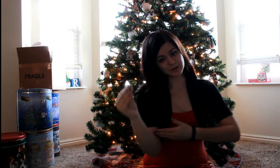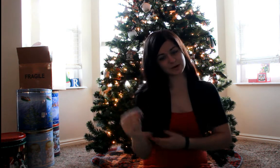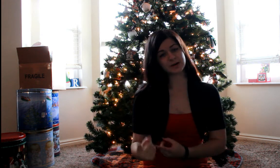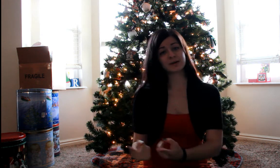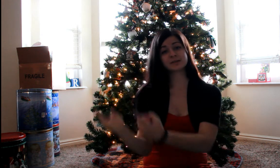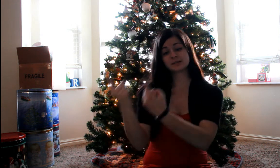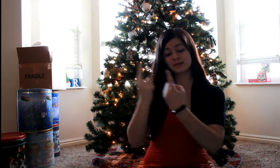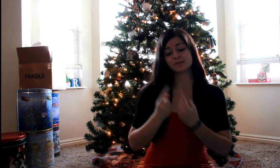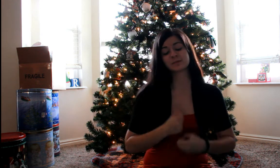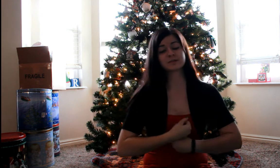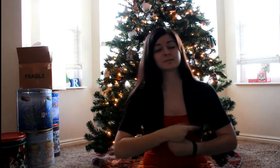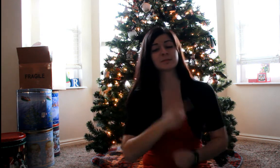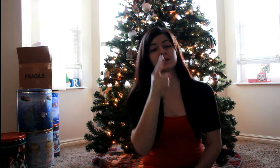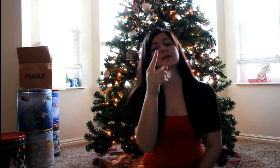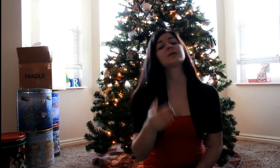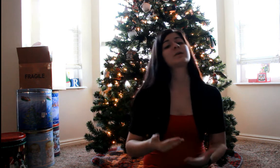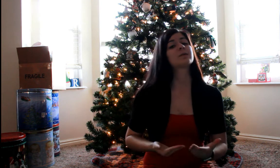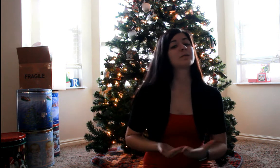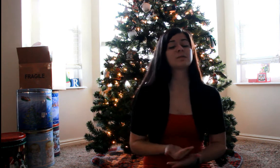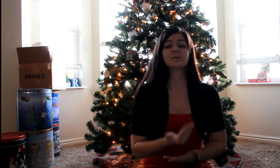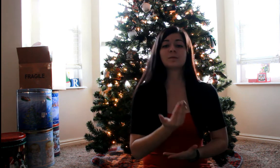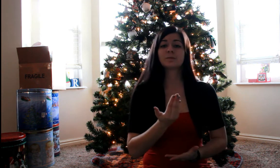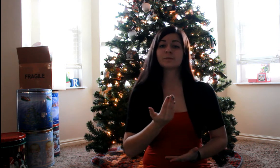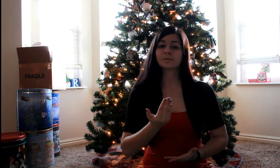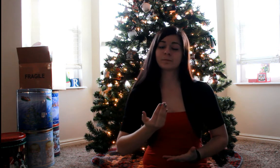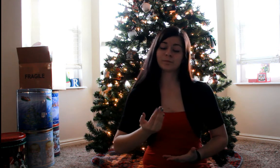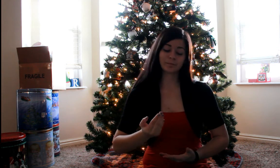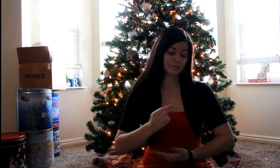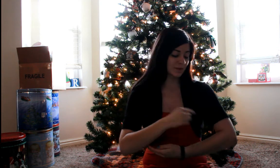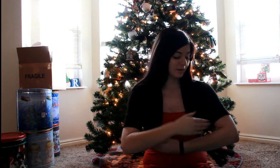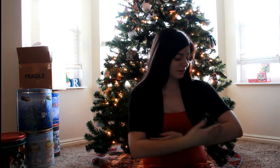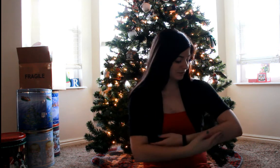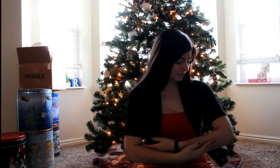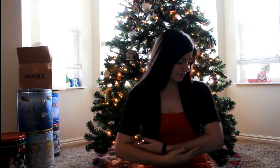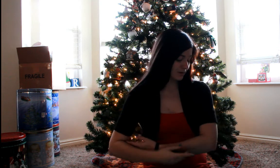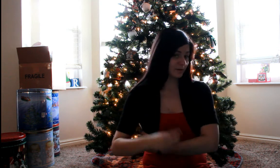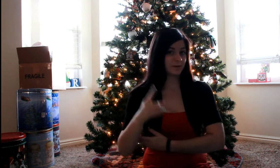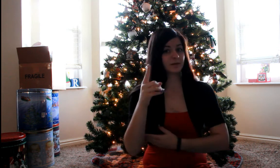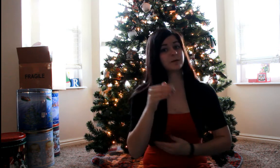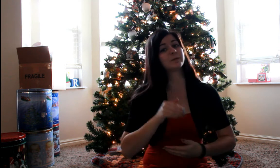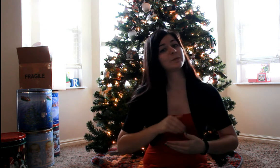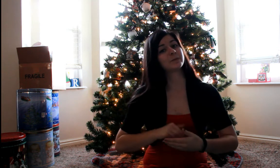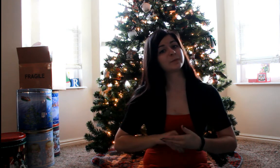Has come to make you new This child that you